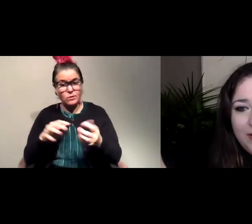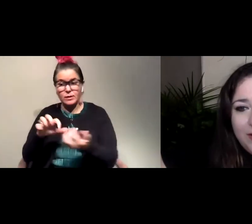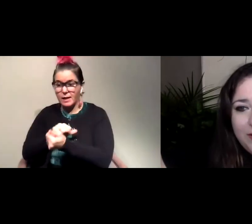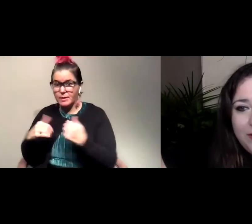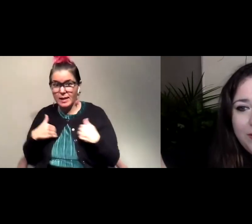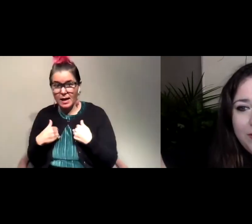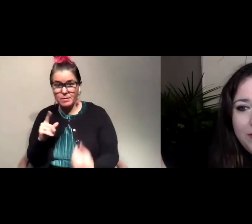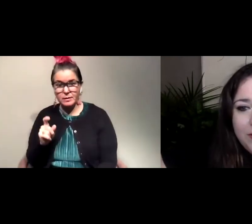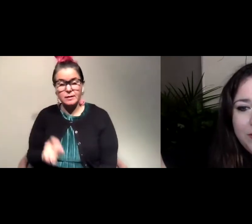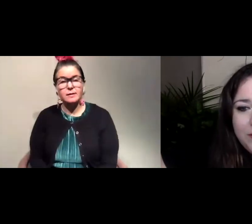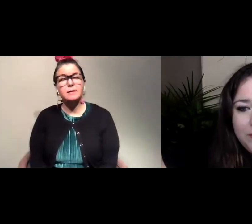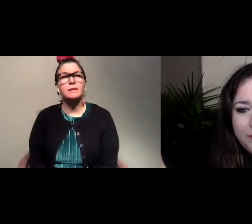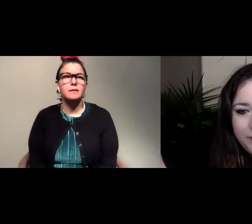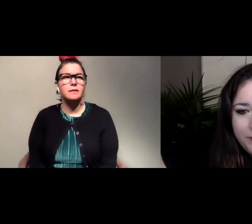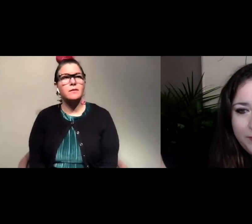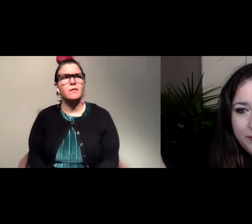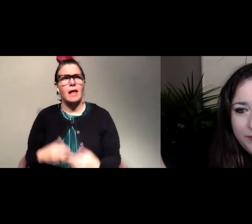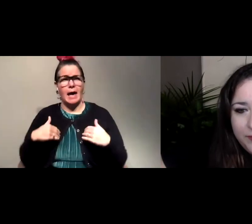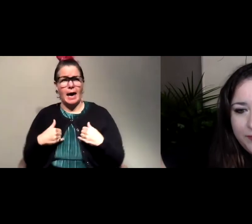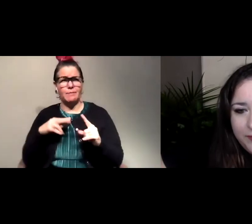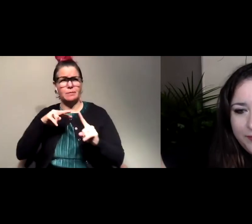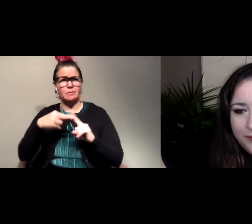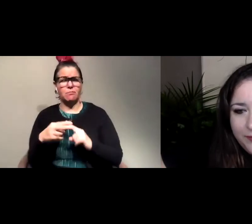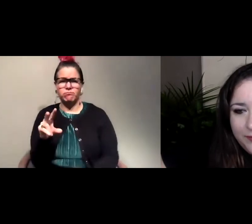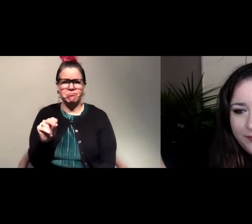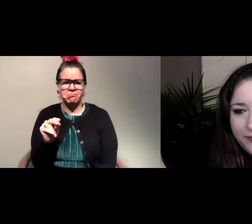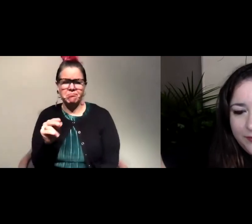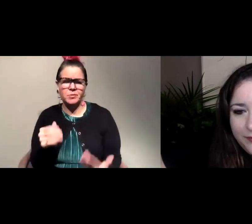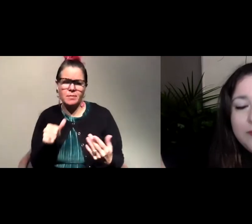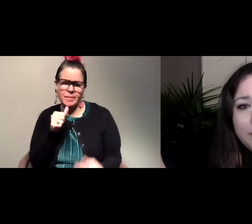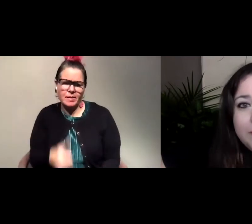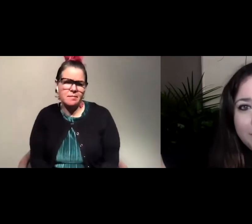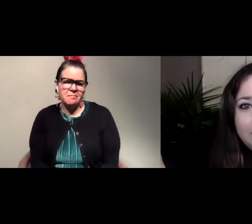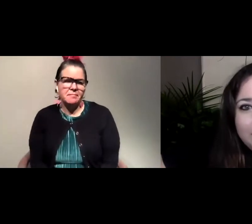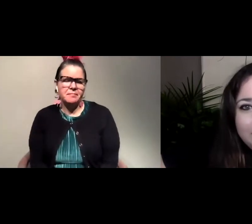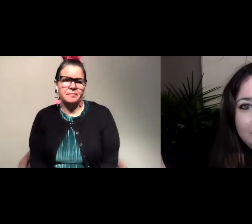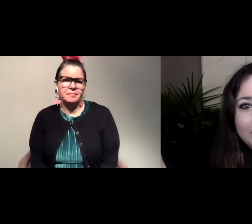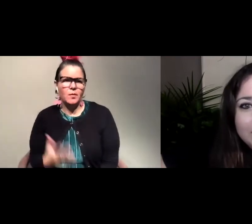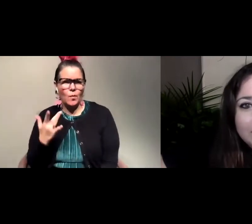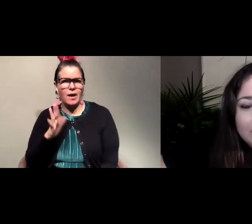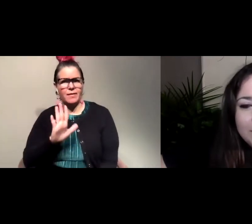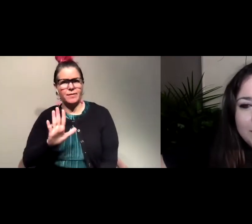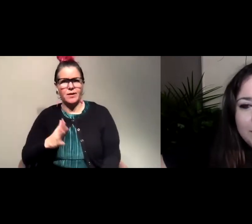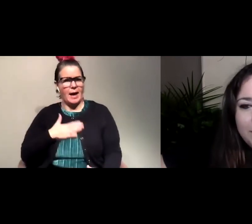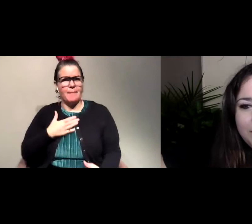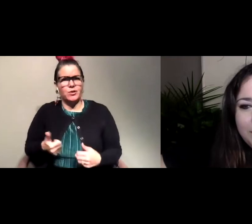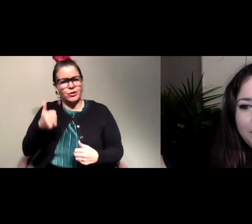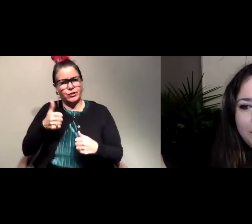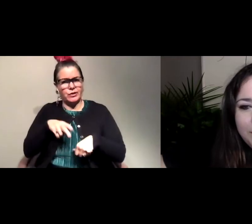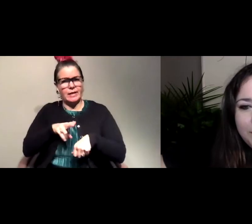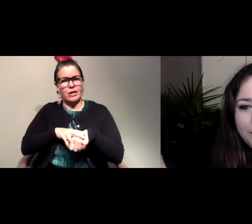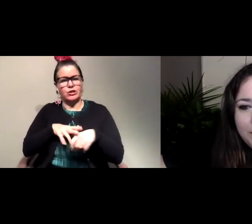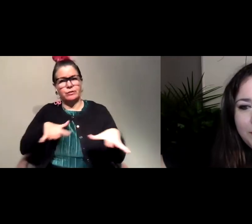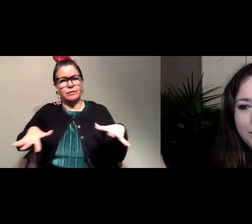So from the perspective of the animals, probably not, because that's where they're generally happier. But with